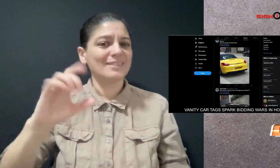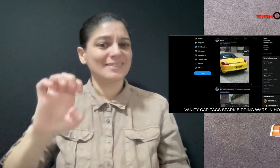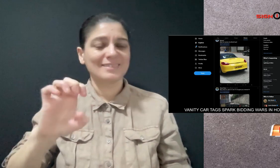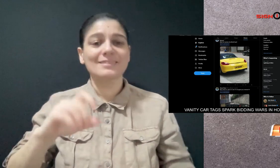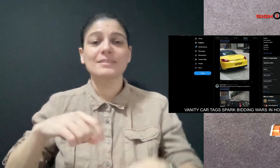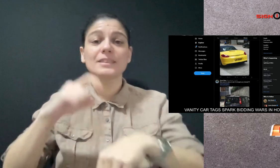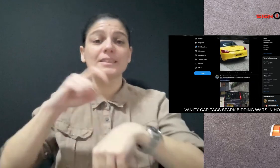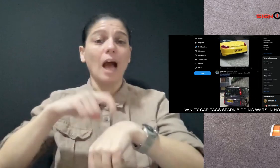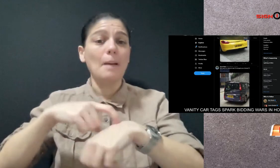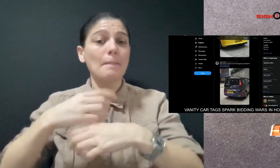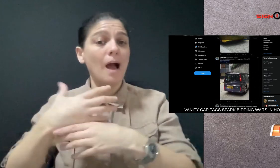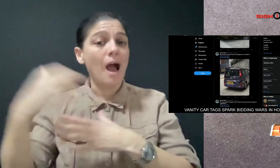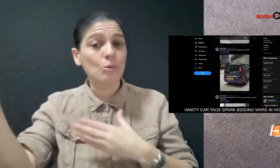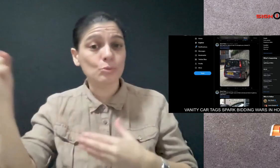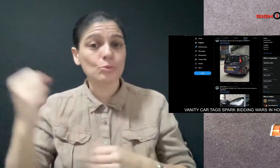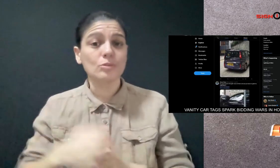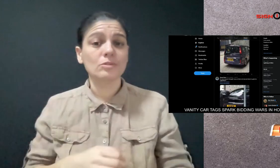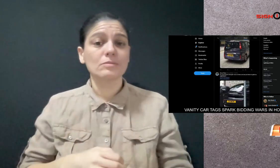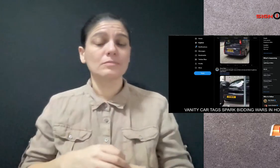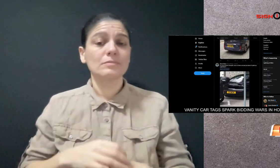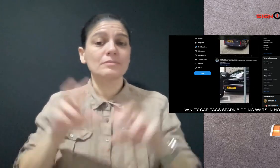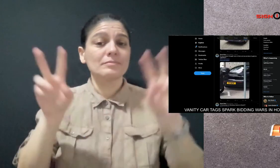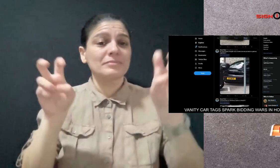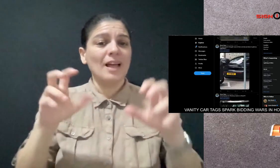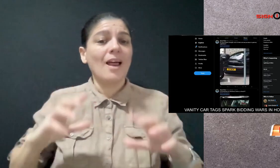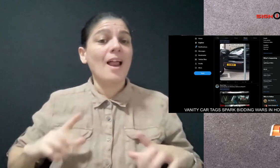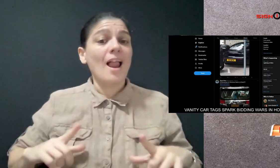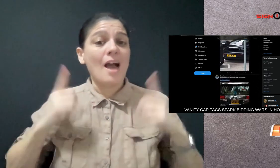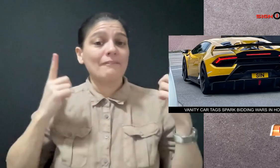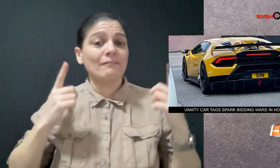time out, and live to love.